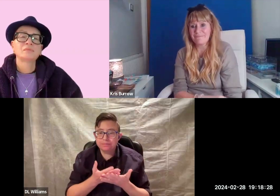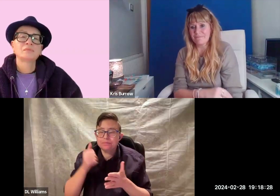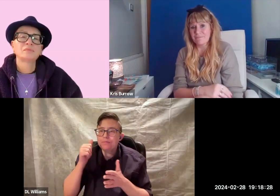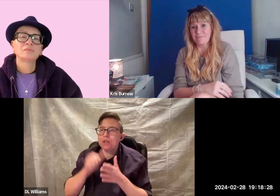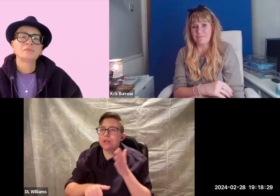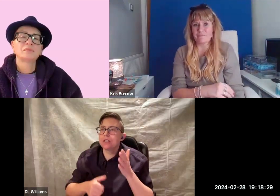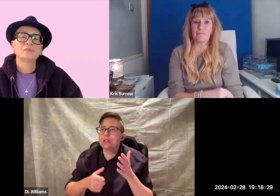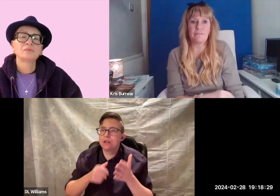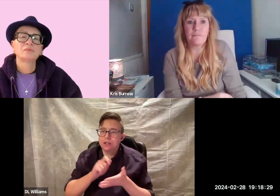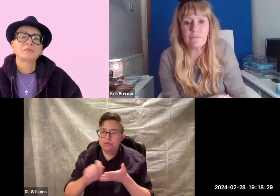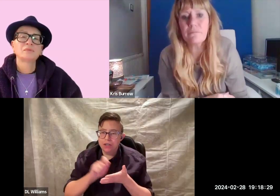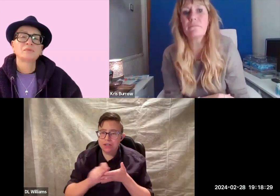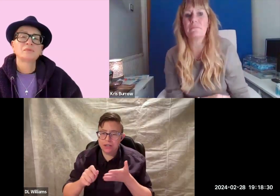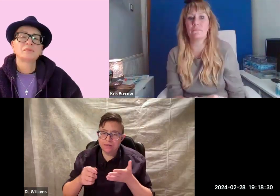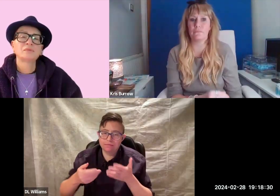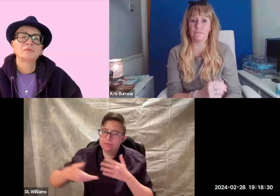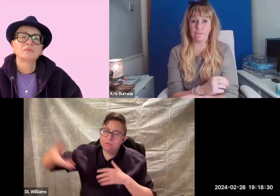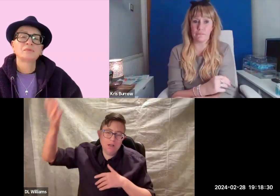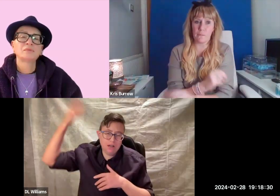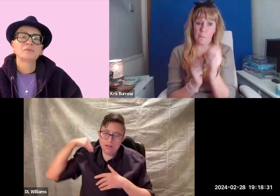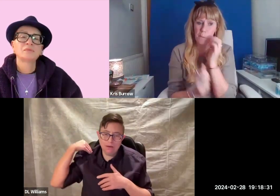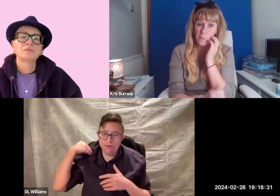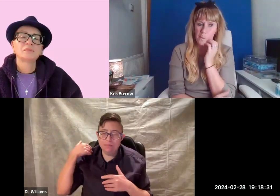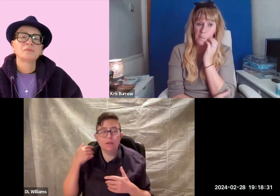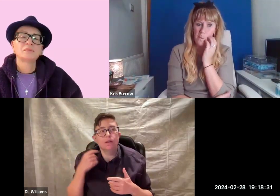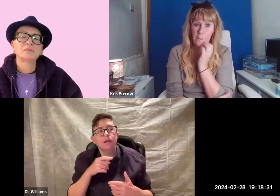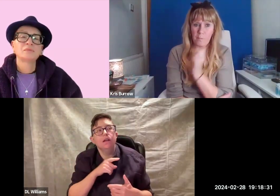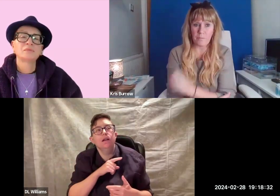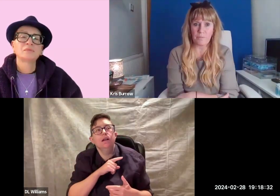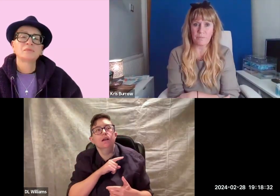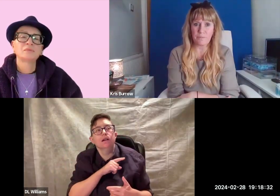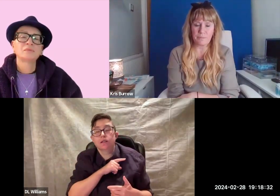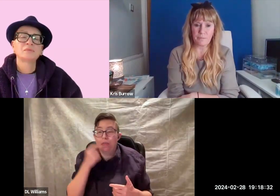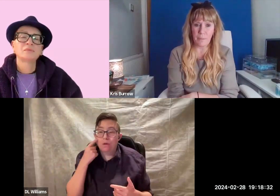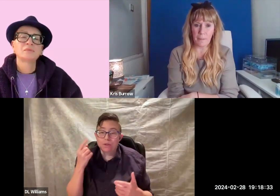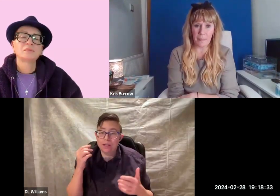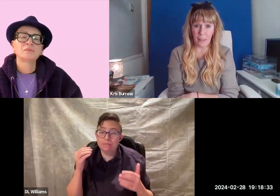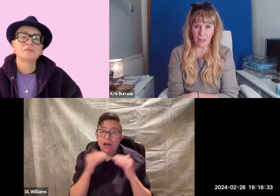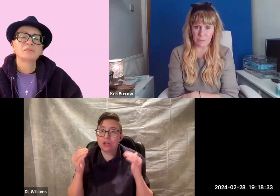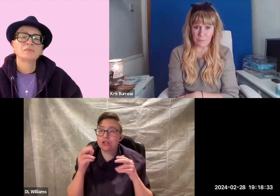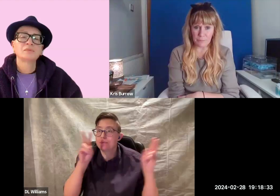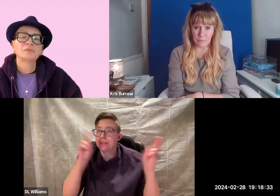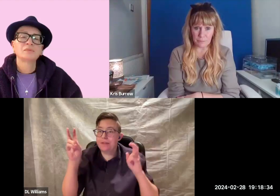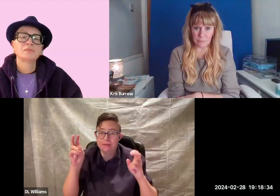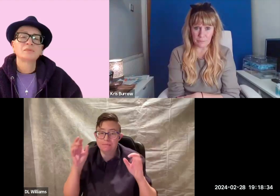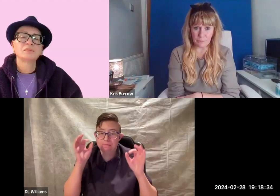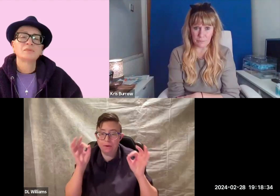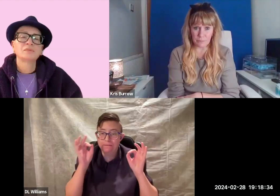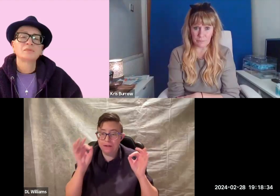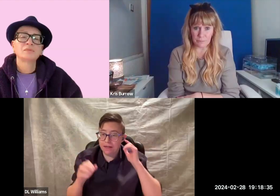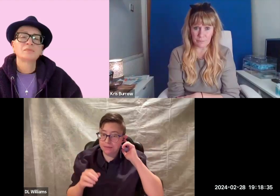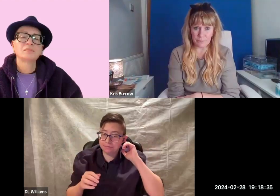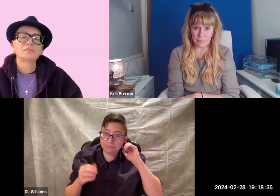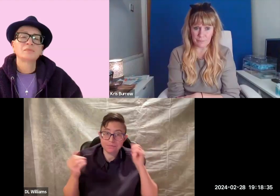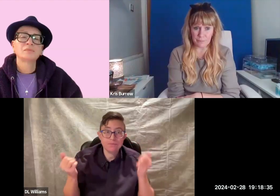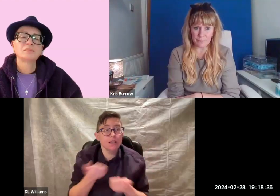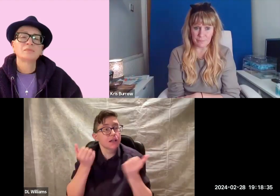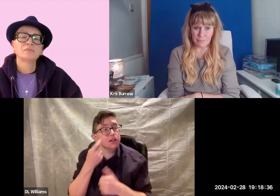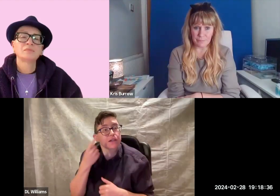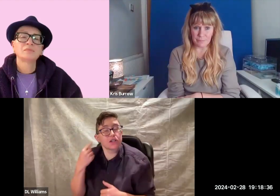poem that I started writing a while ago because I thought it matched the theme perfectly